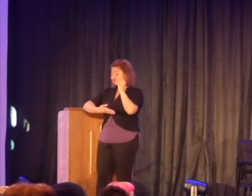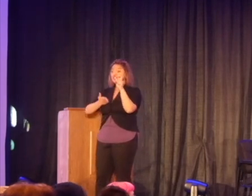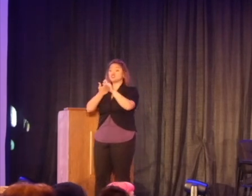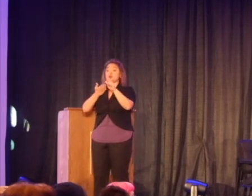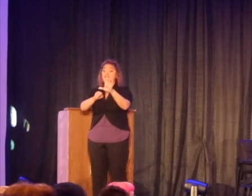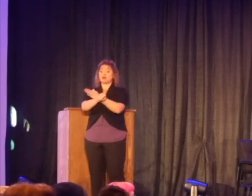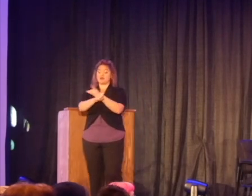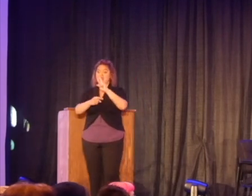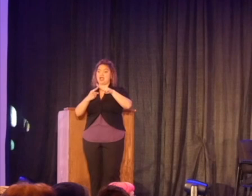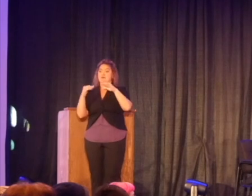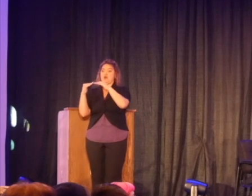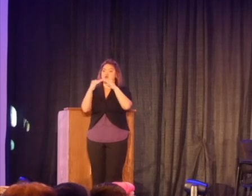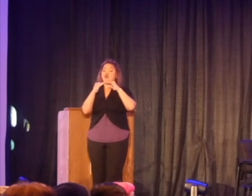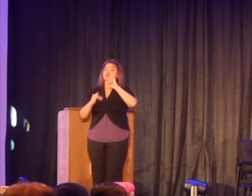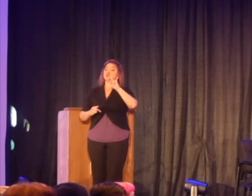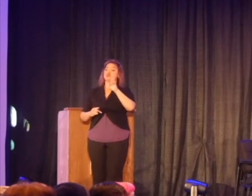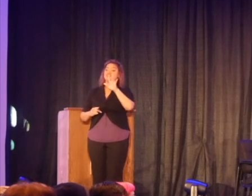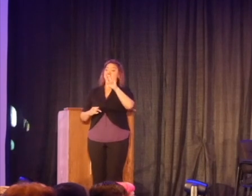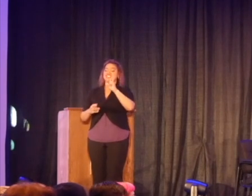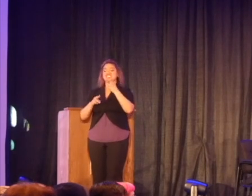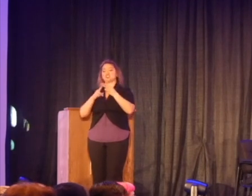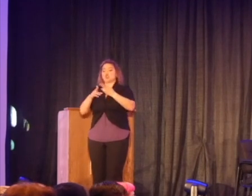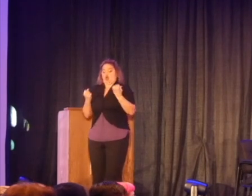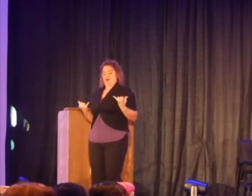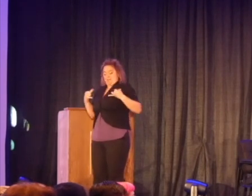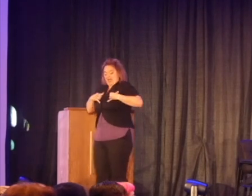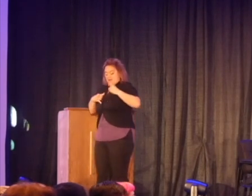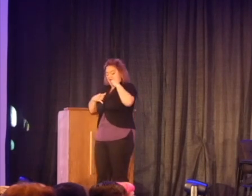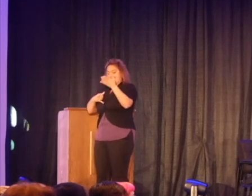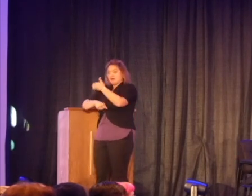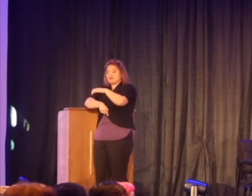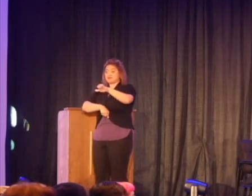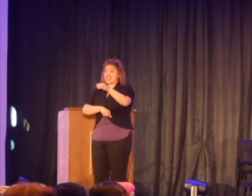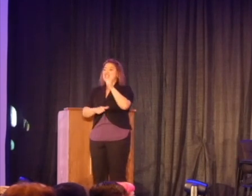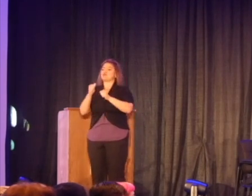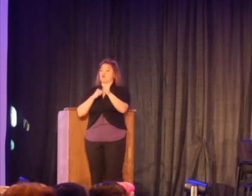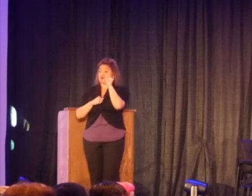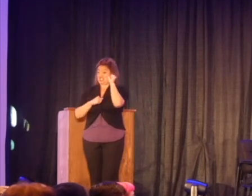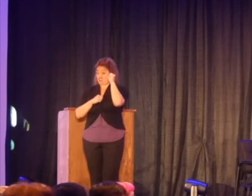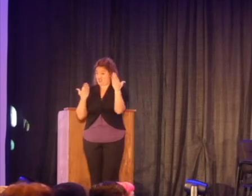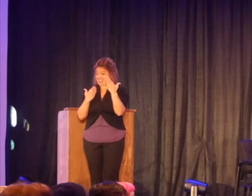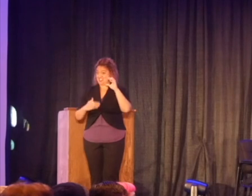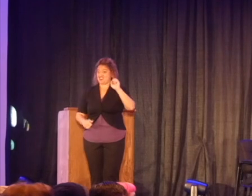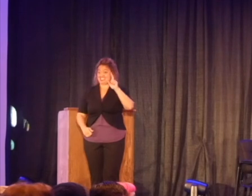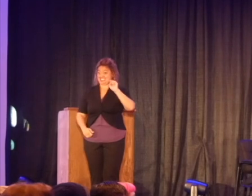on social injustice called Backpack of Power, and it actually performed yesterday here at SCTC.